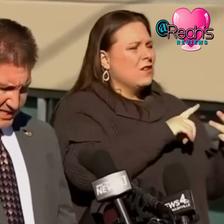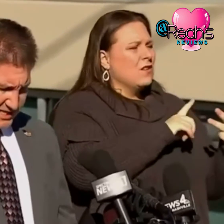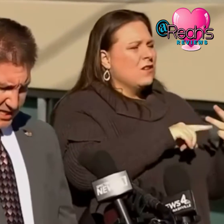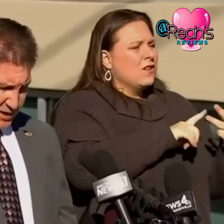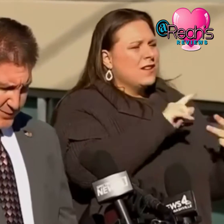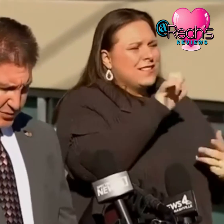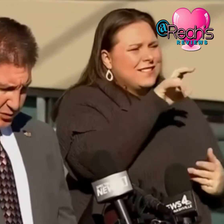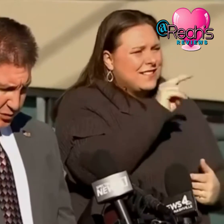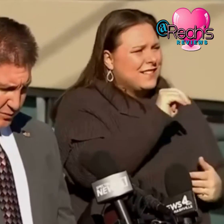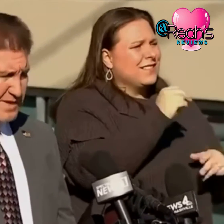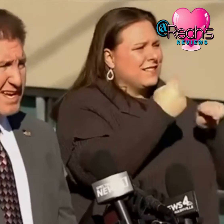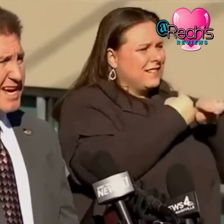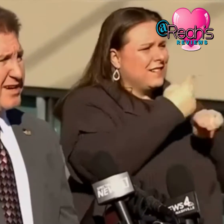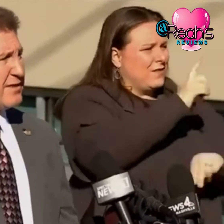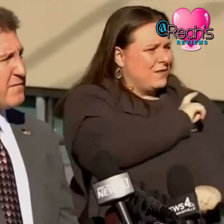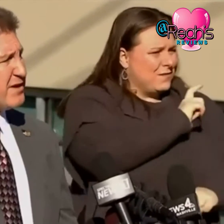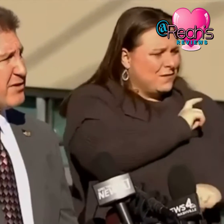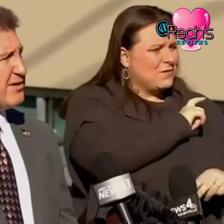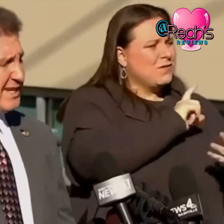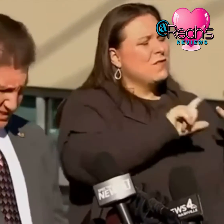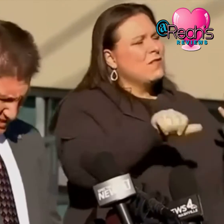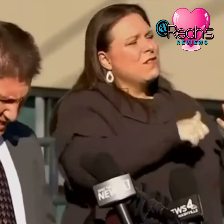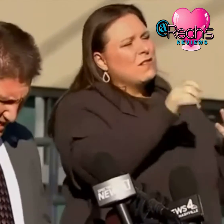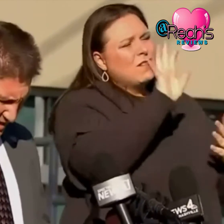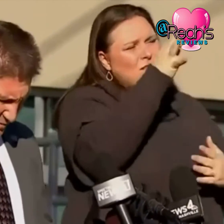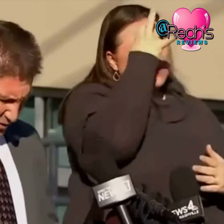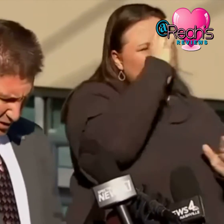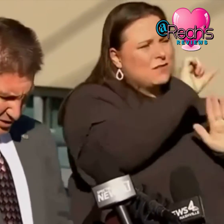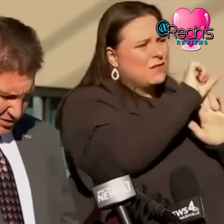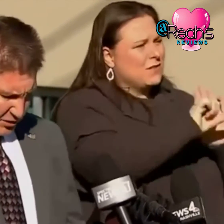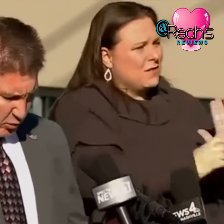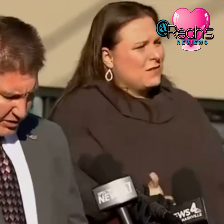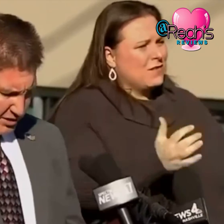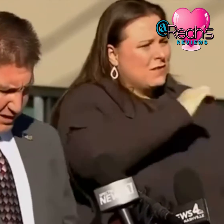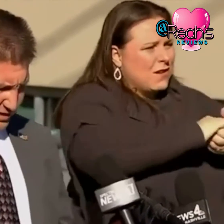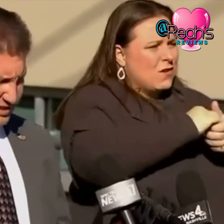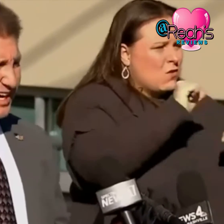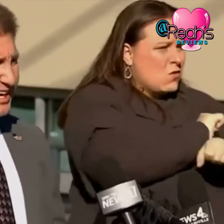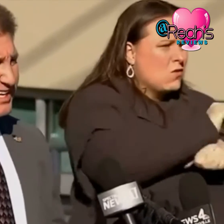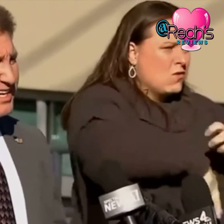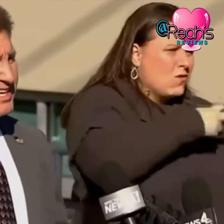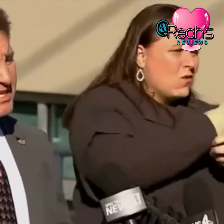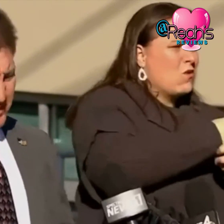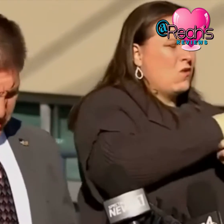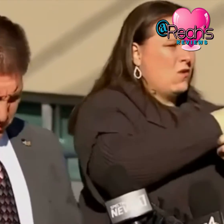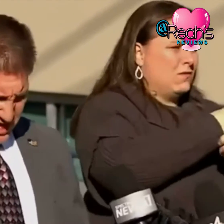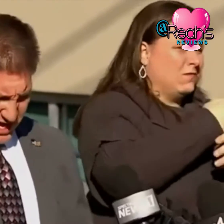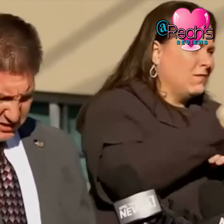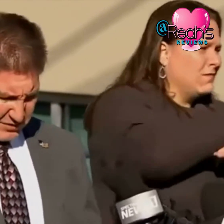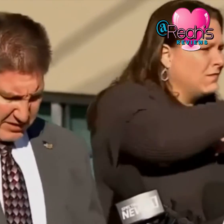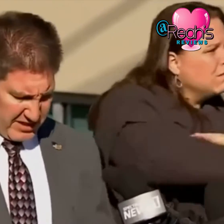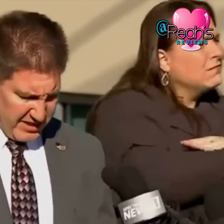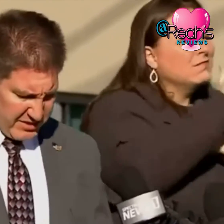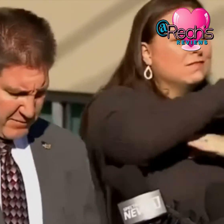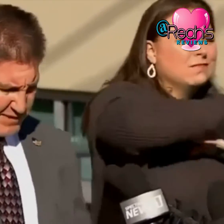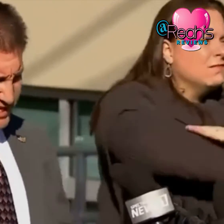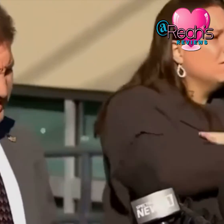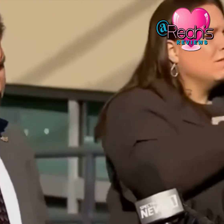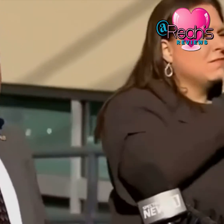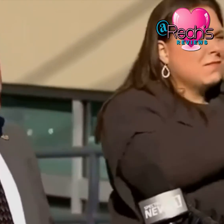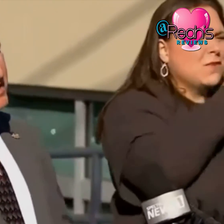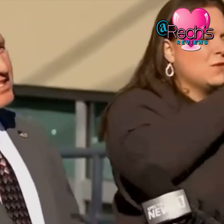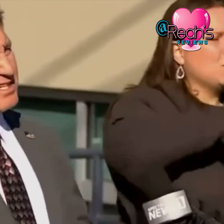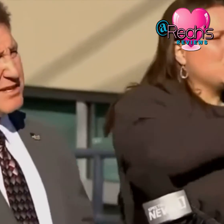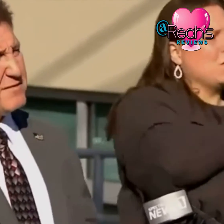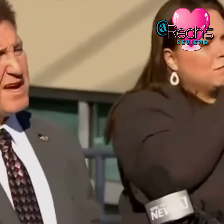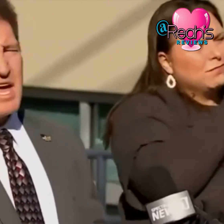and Tennessee Highway Patrol and other federal and state partners are working around the clock to make sure Nashville continues to be